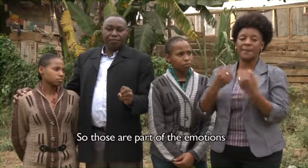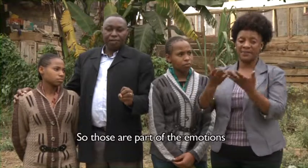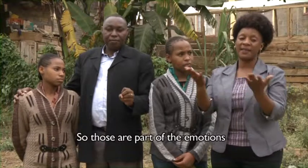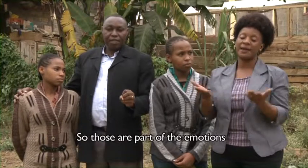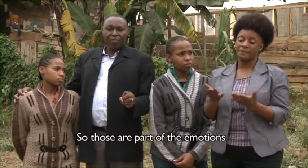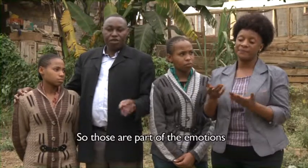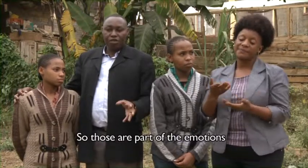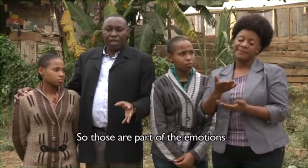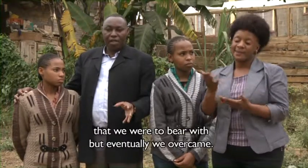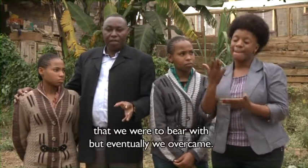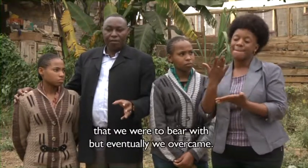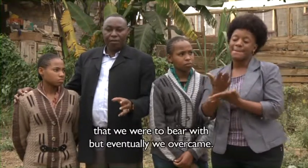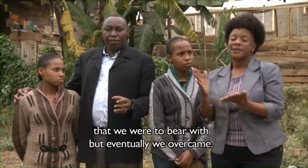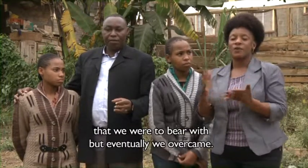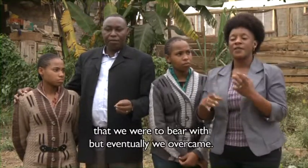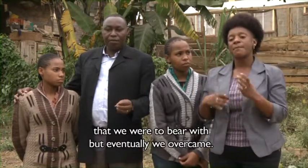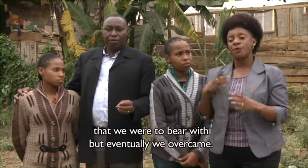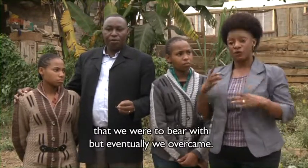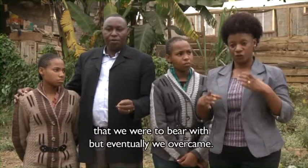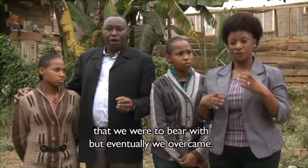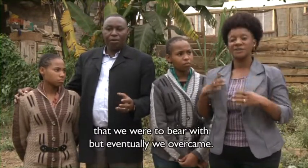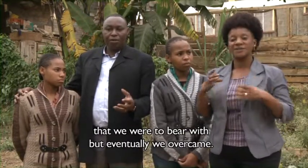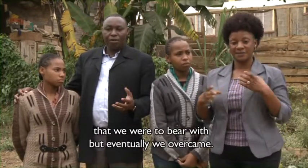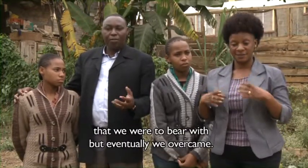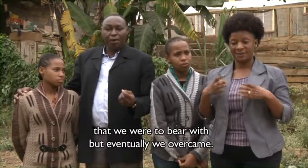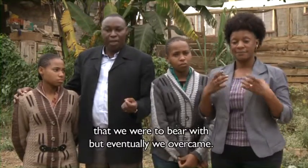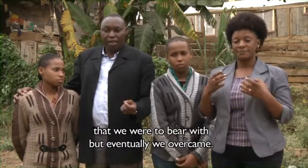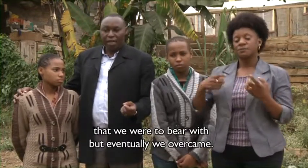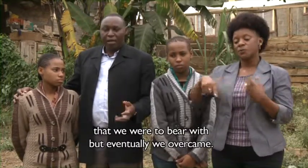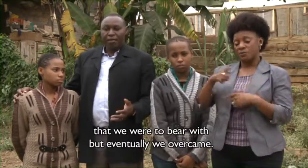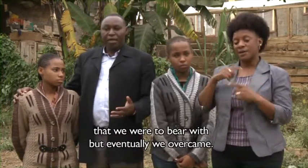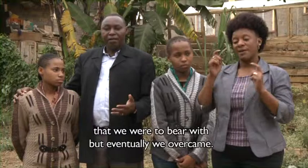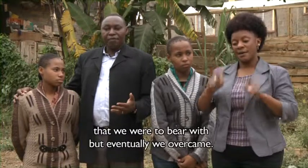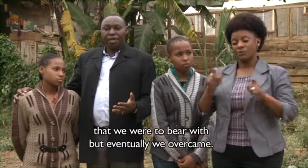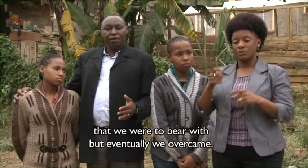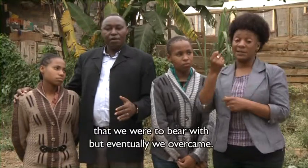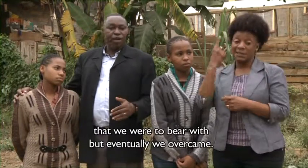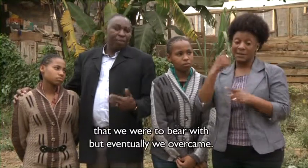the emotions that we were to bear with. But eventually we overcame.